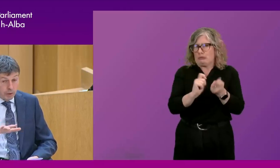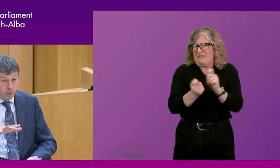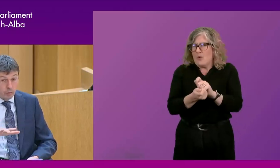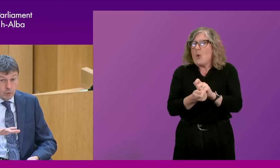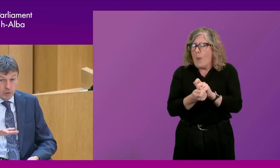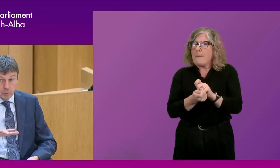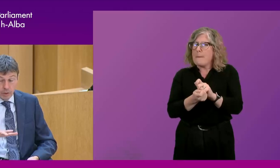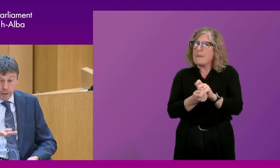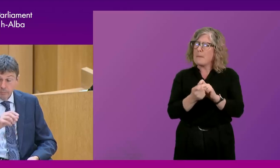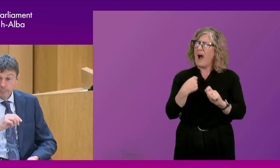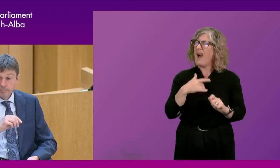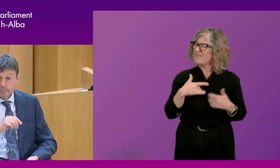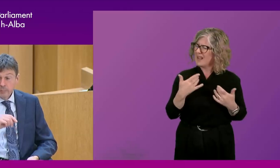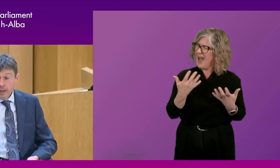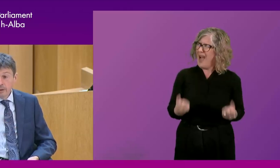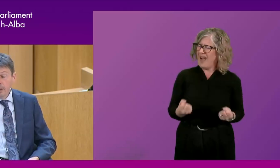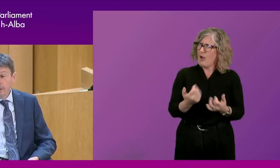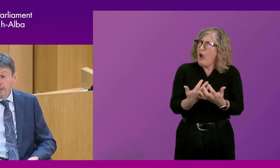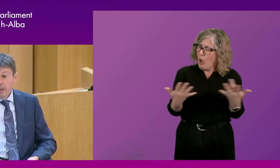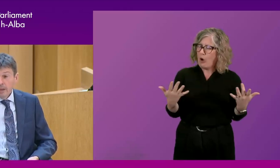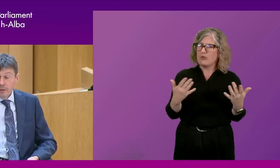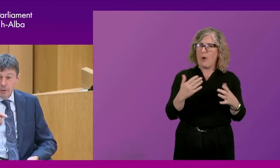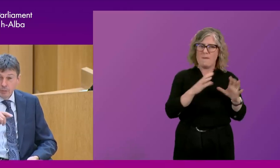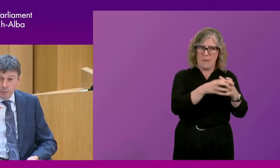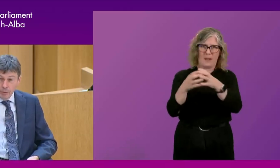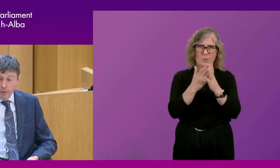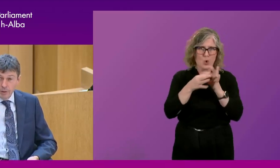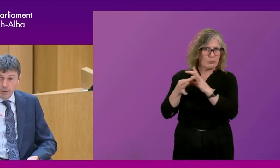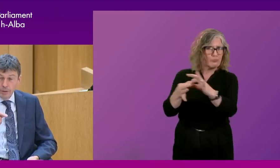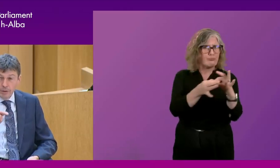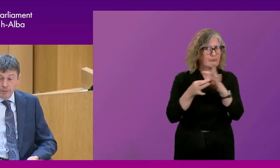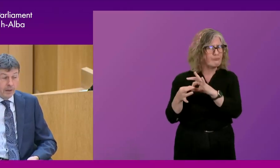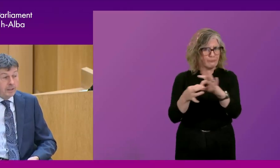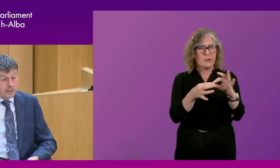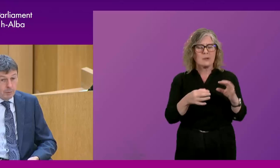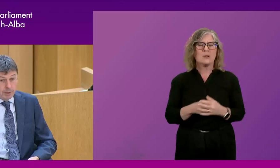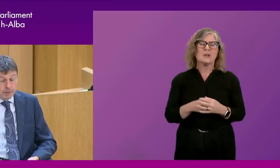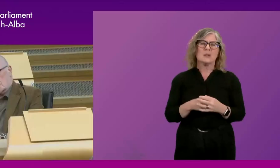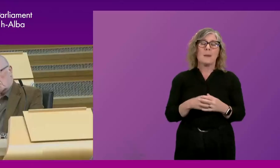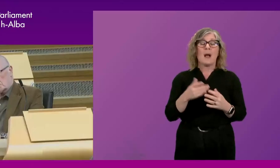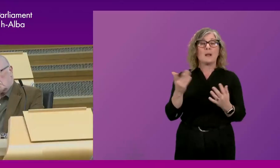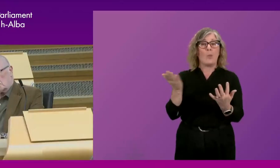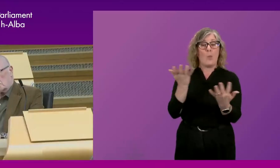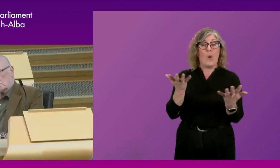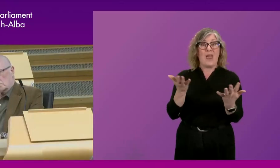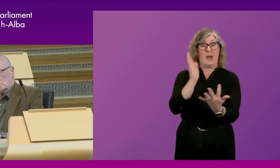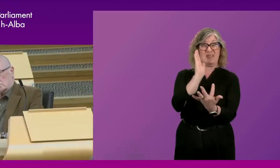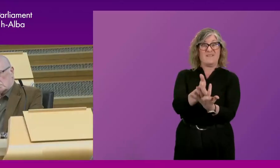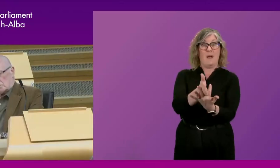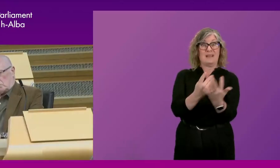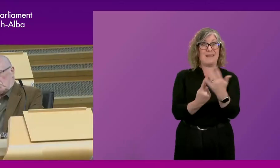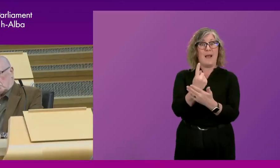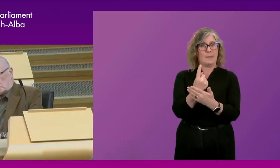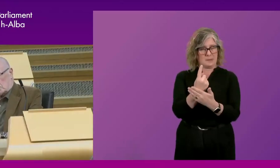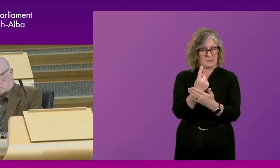quite a lot of cross-party working. And I think that the, the, the divide that's come in, that the Scottish Parliament was not